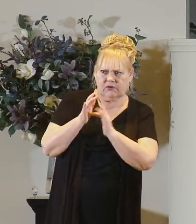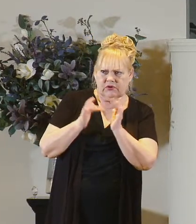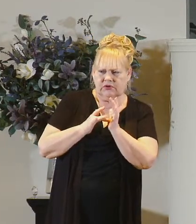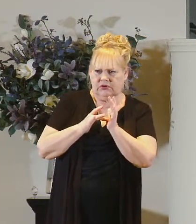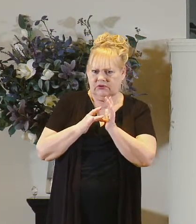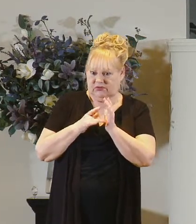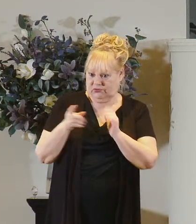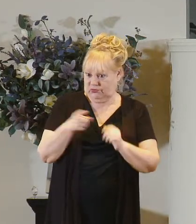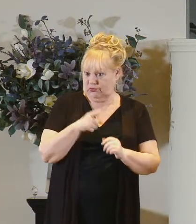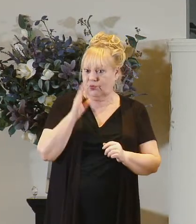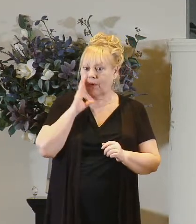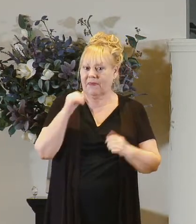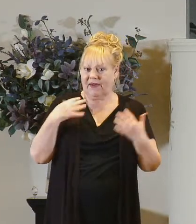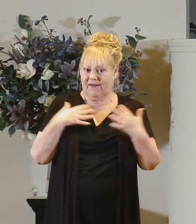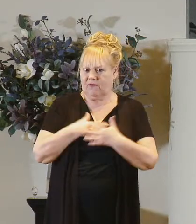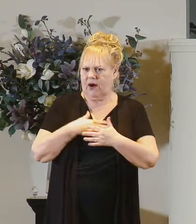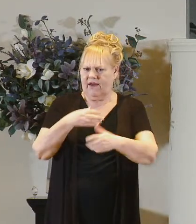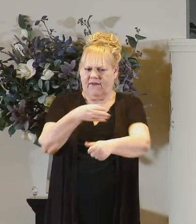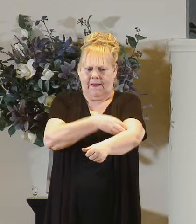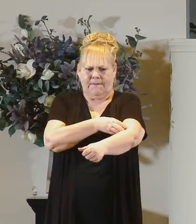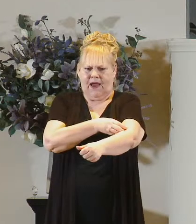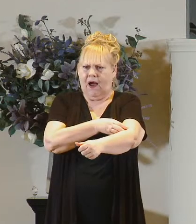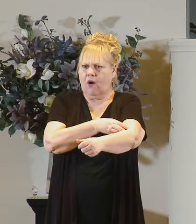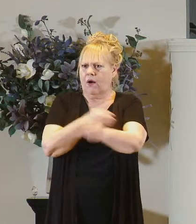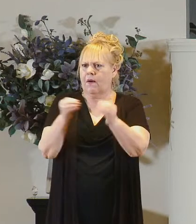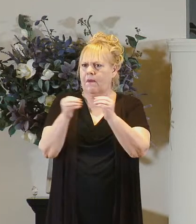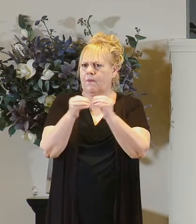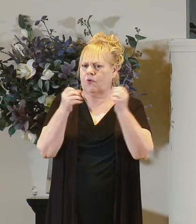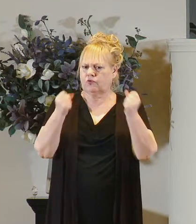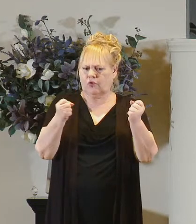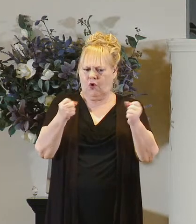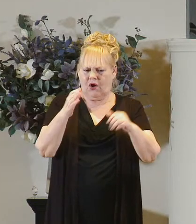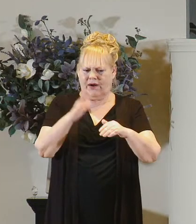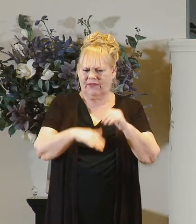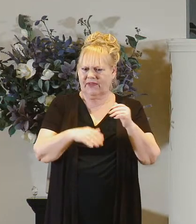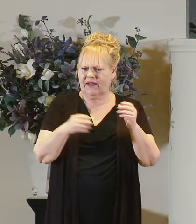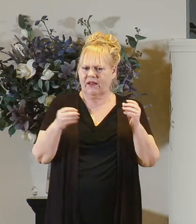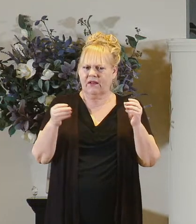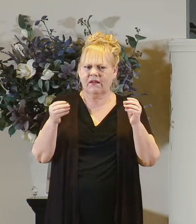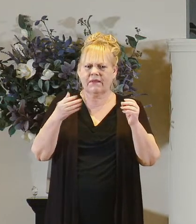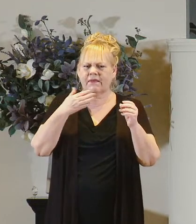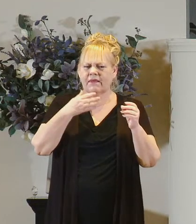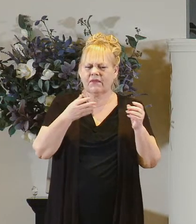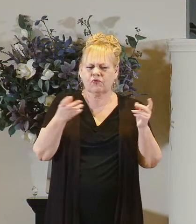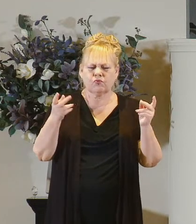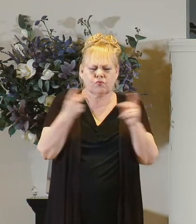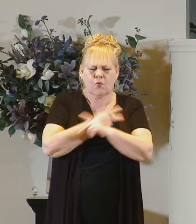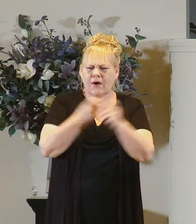wouldn't you be afraid of a power more powerful than the greatest power you had ever known